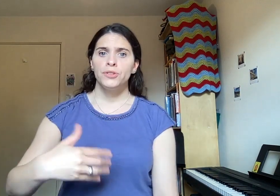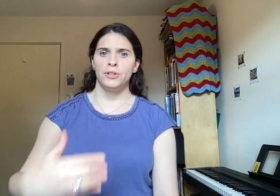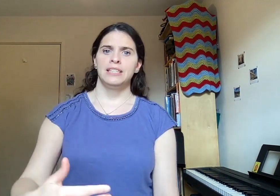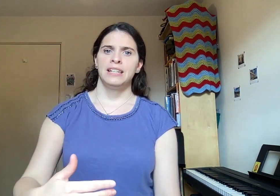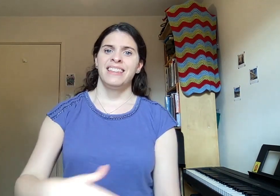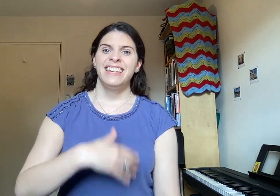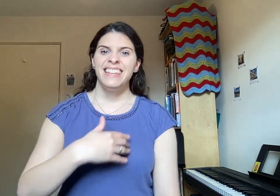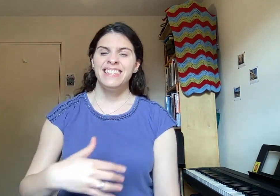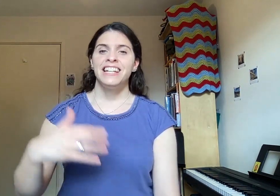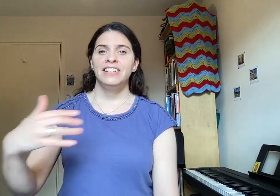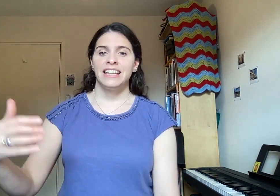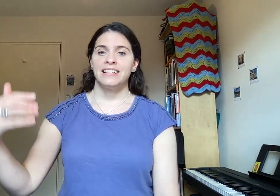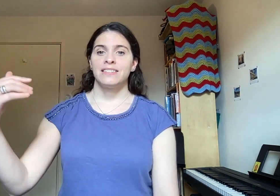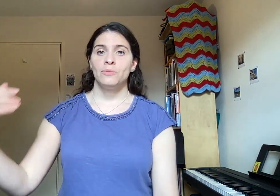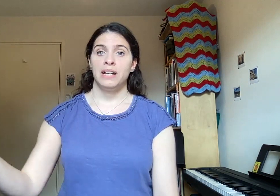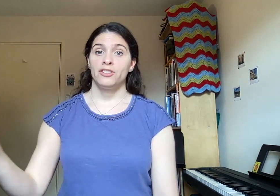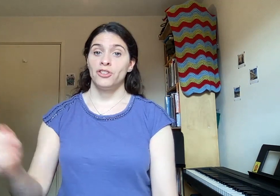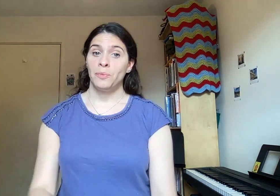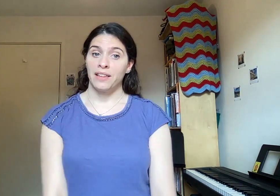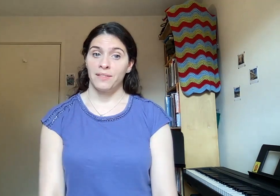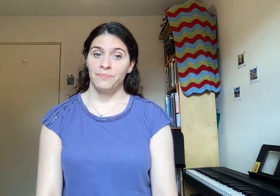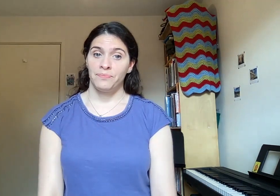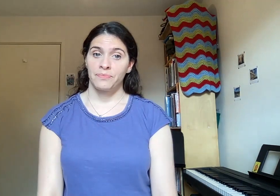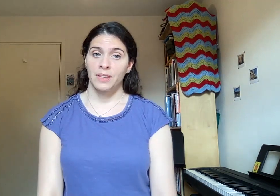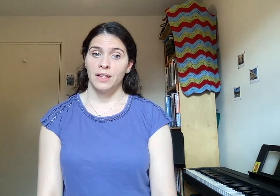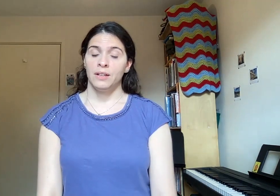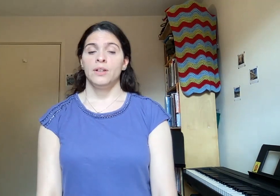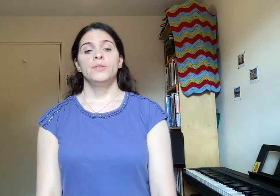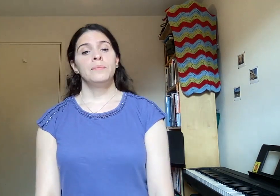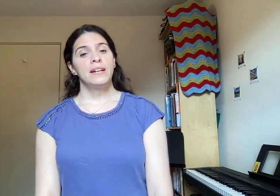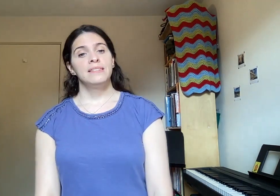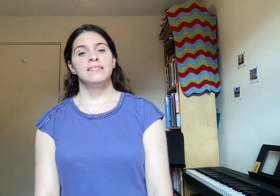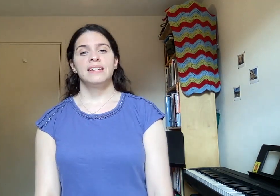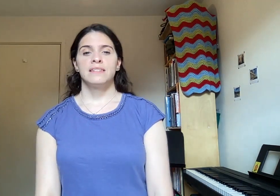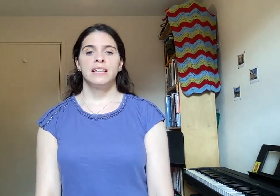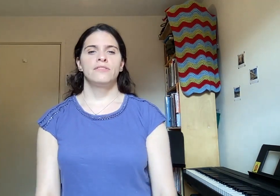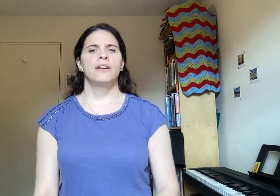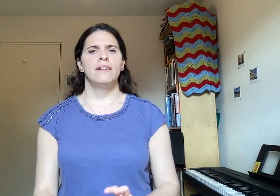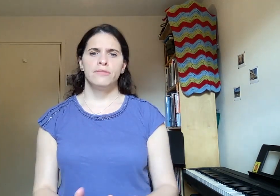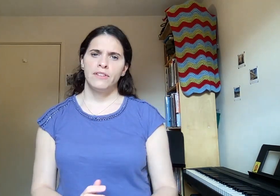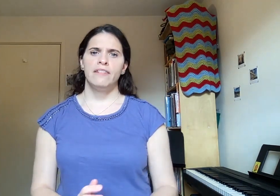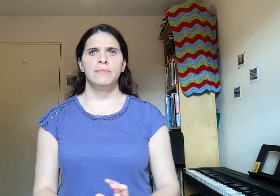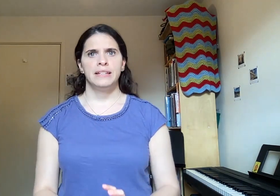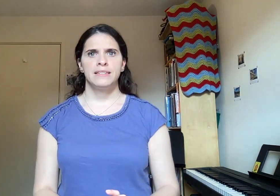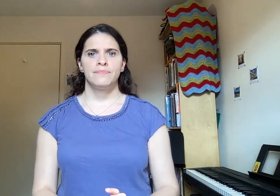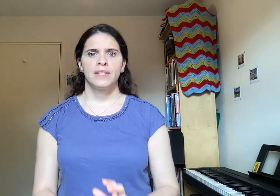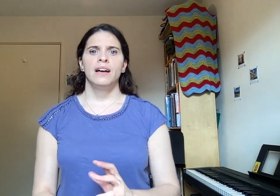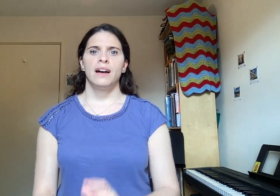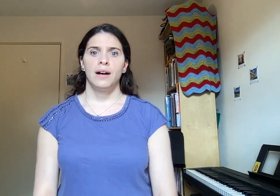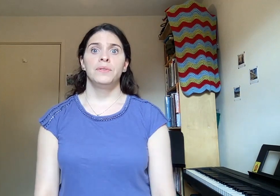do it, the easier it gets to manage your breath. You can practice this exercise for around 5 minutes, a couple